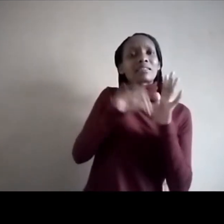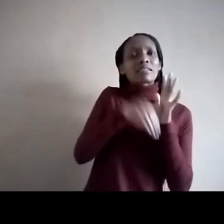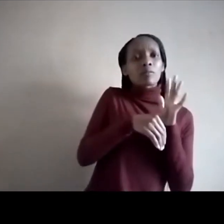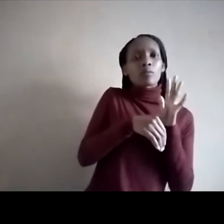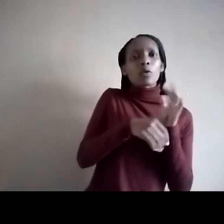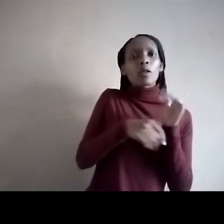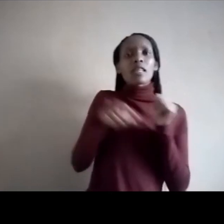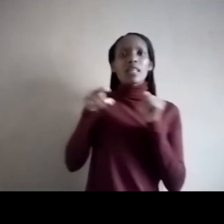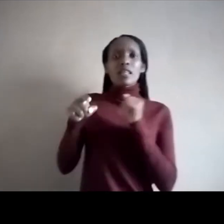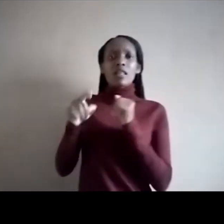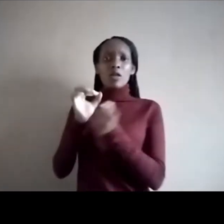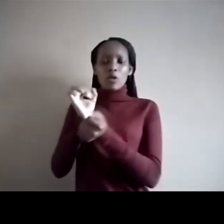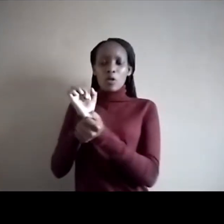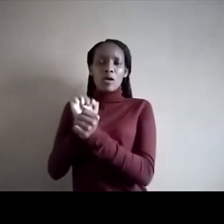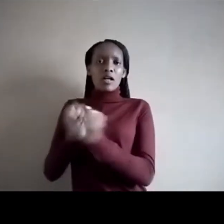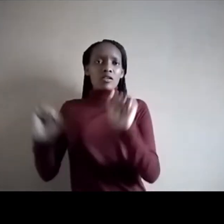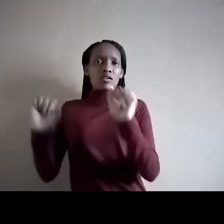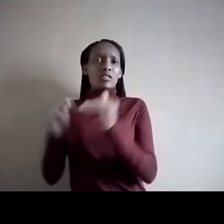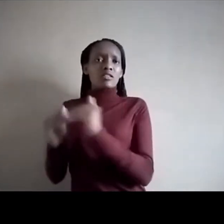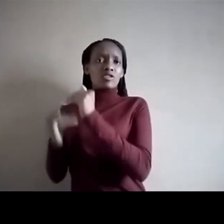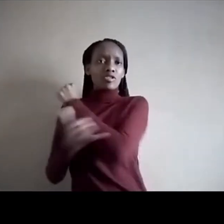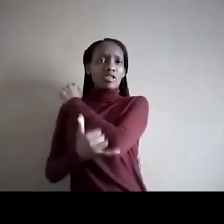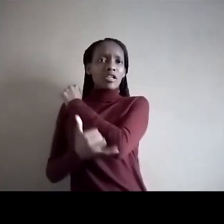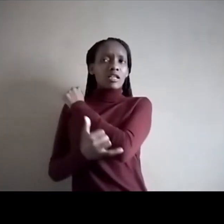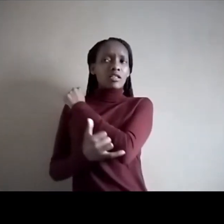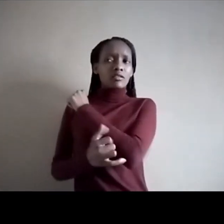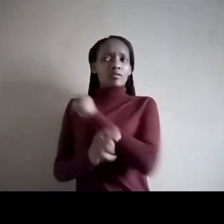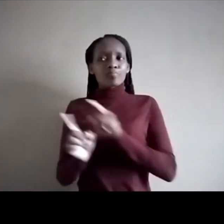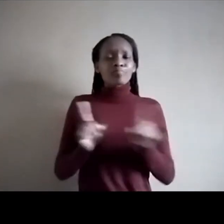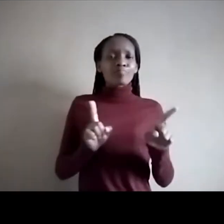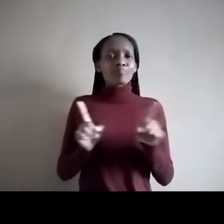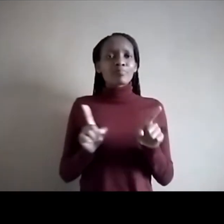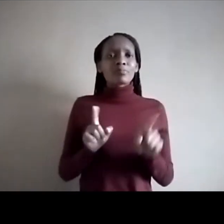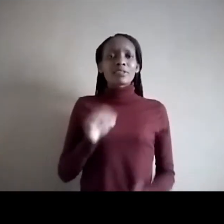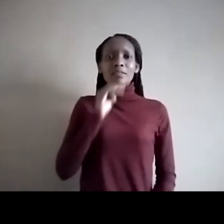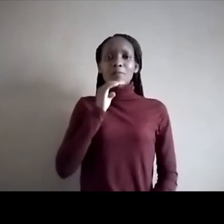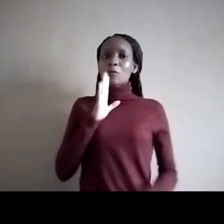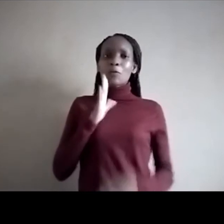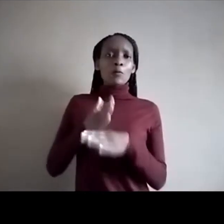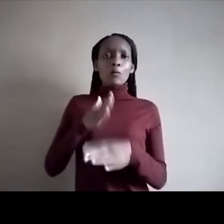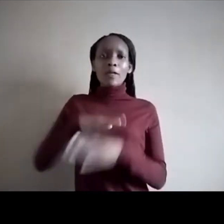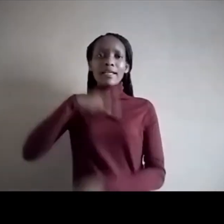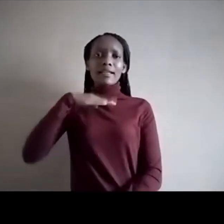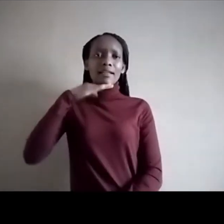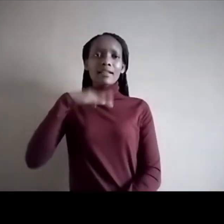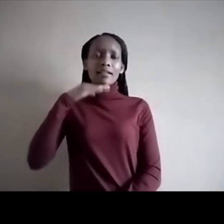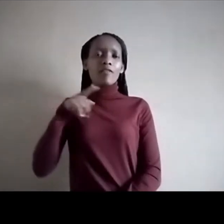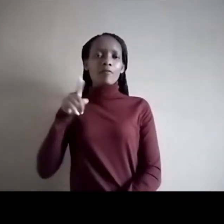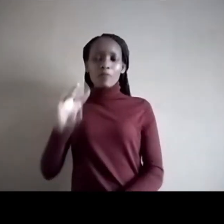liberated and then not really working hard enough to give life to